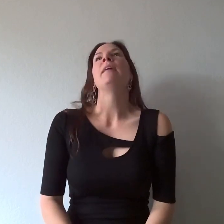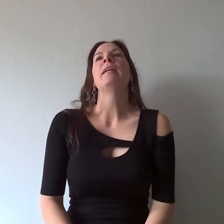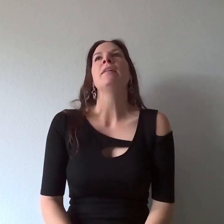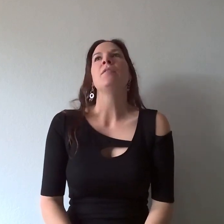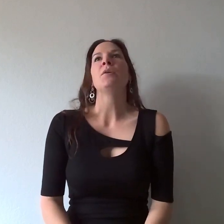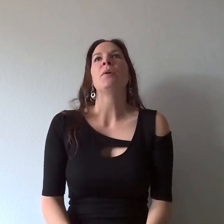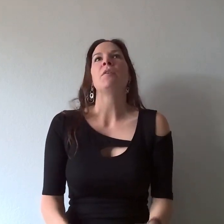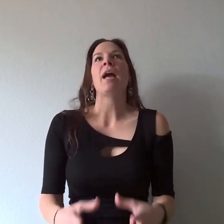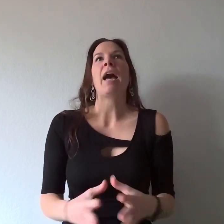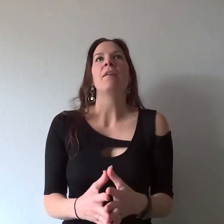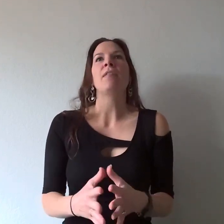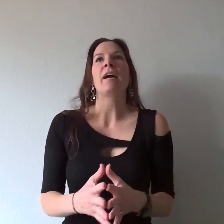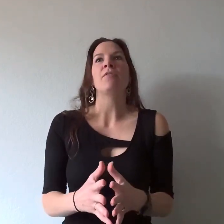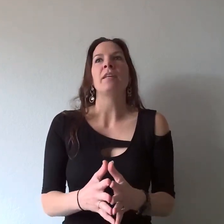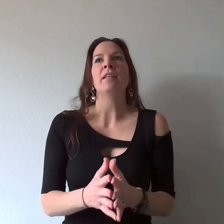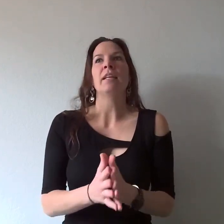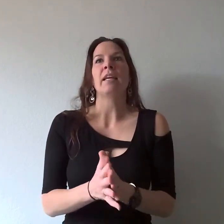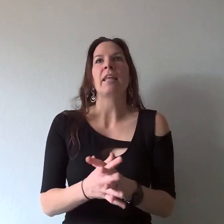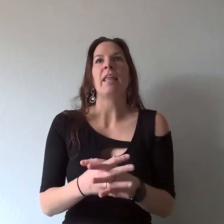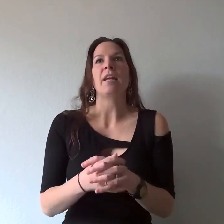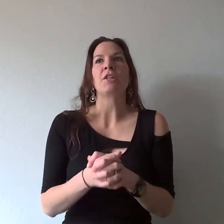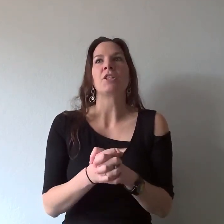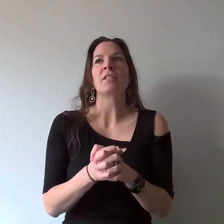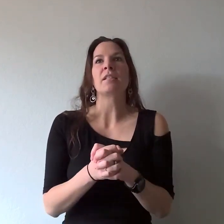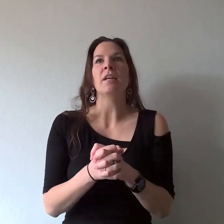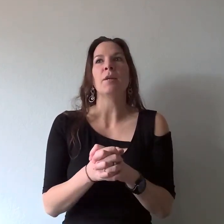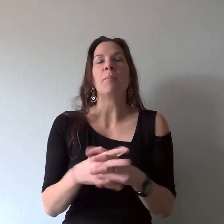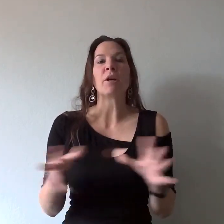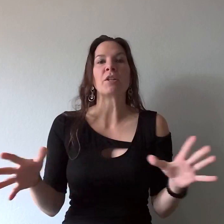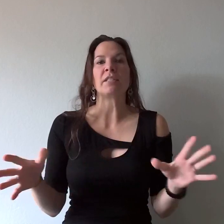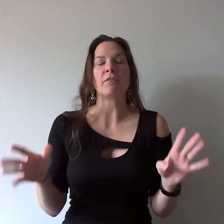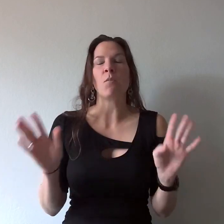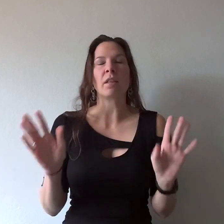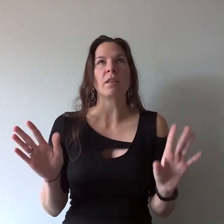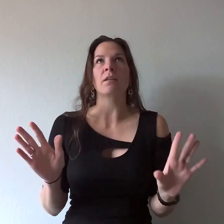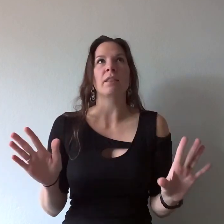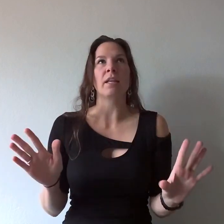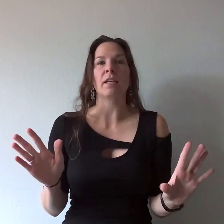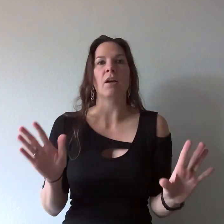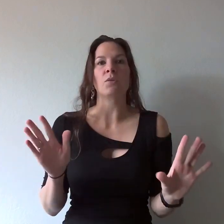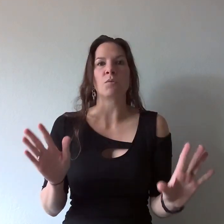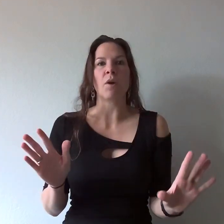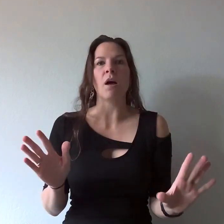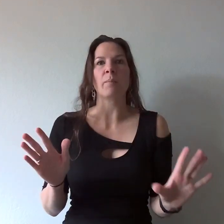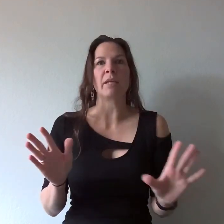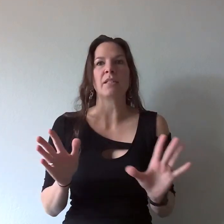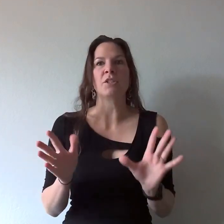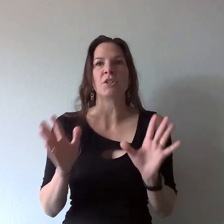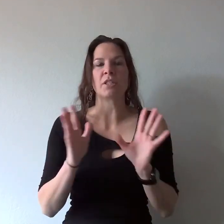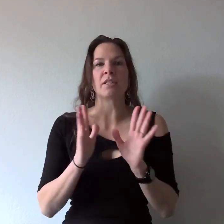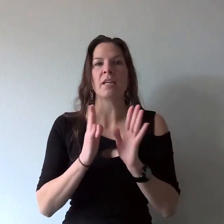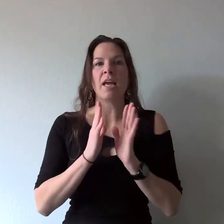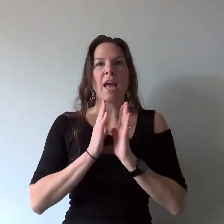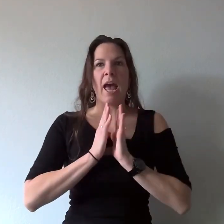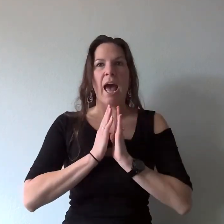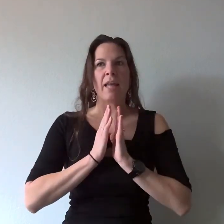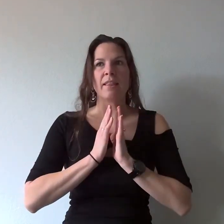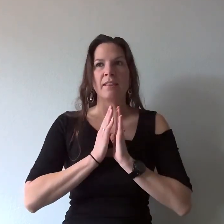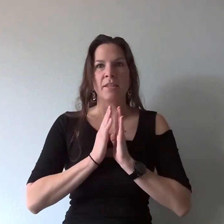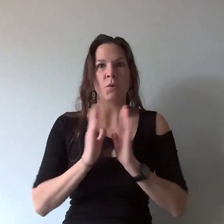any of you ever have that feeling that you're just gonna burst if one little thing goes wrong because you're just at your